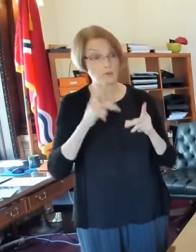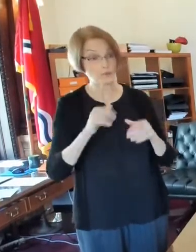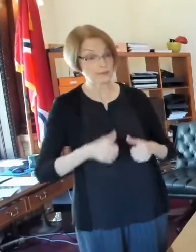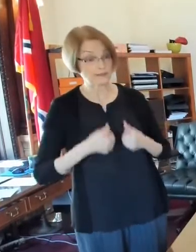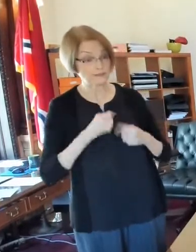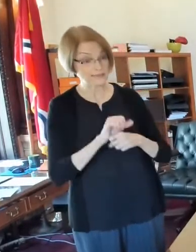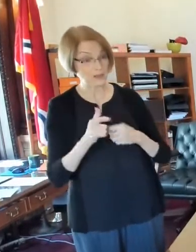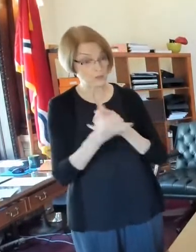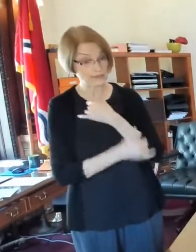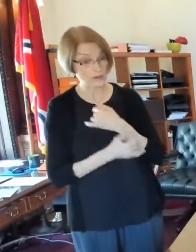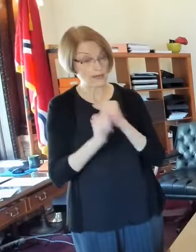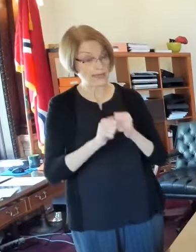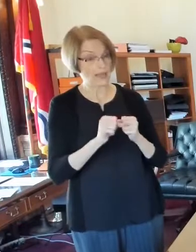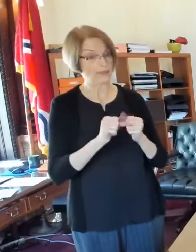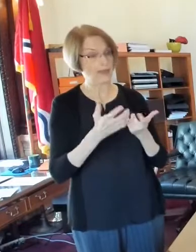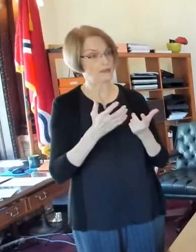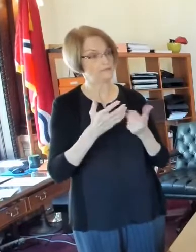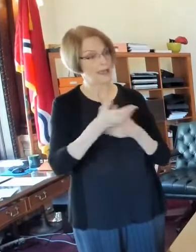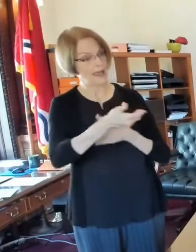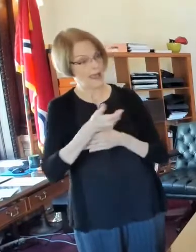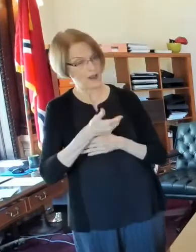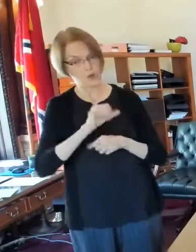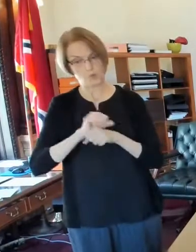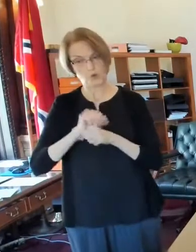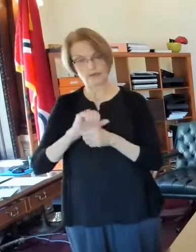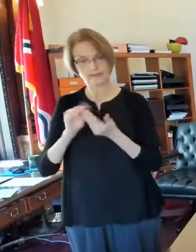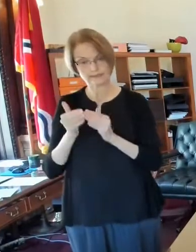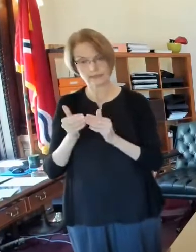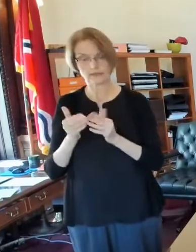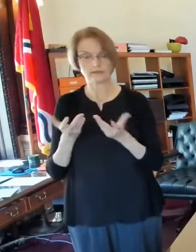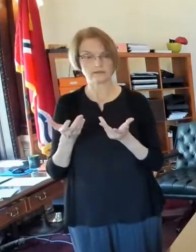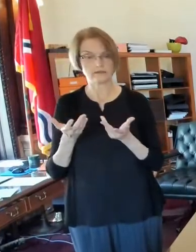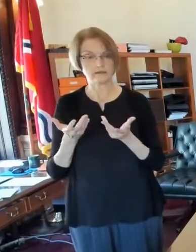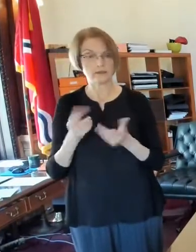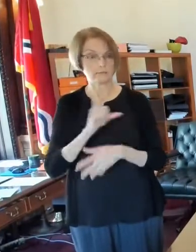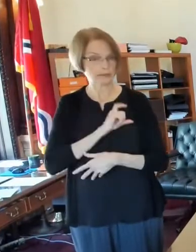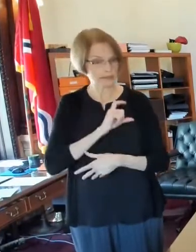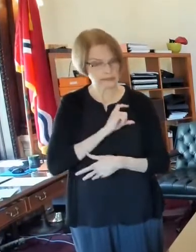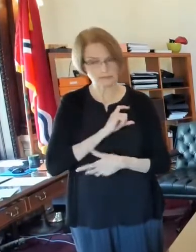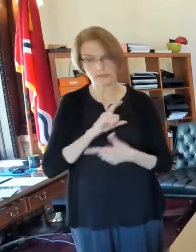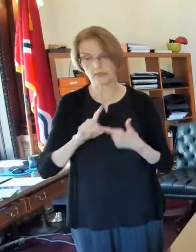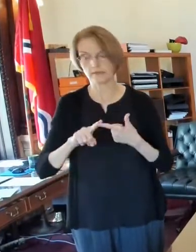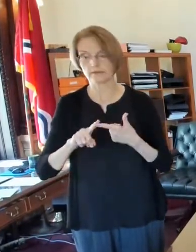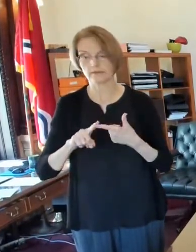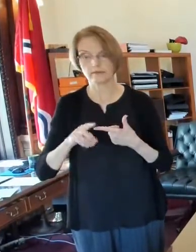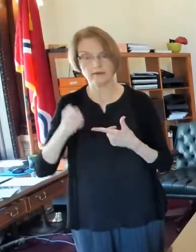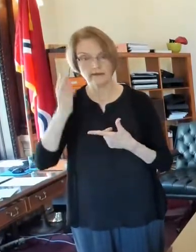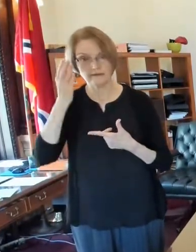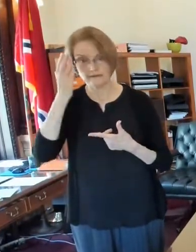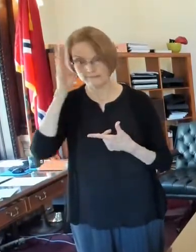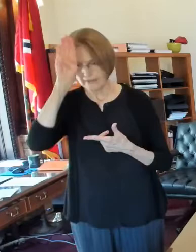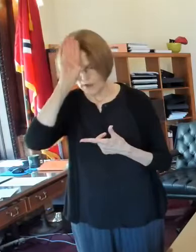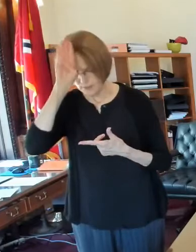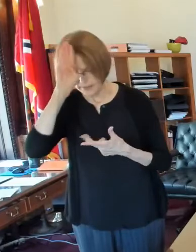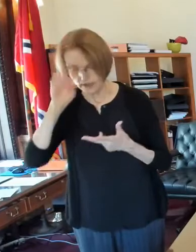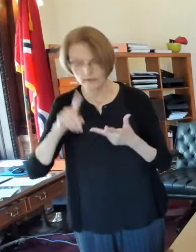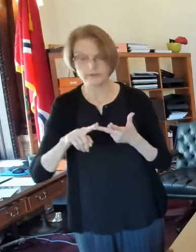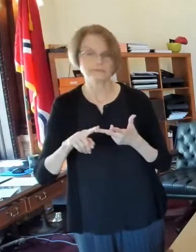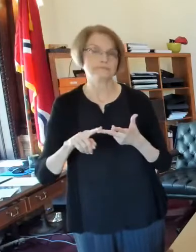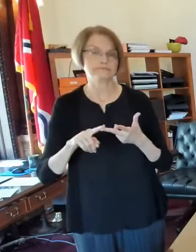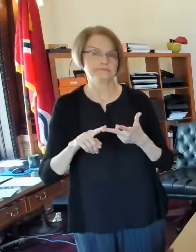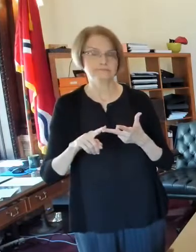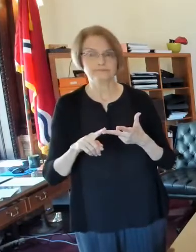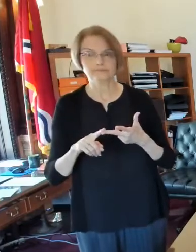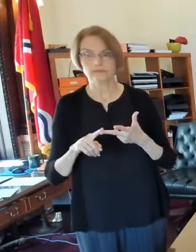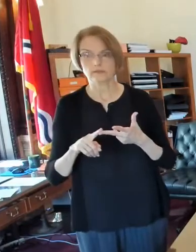County. Can they work for the city? Can they be a policeman? We're always hiring there. Can they be a fireman? hiring. We